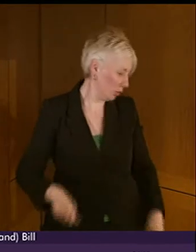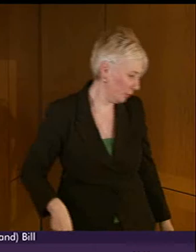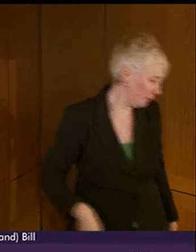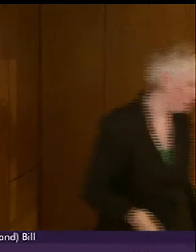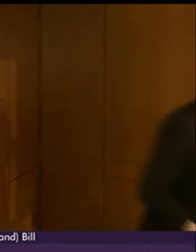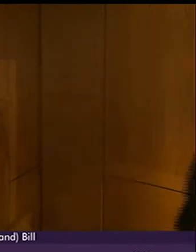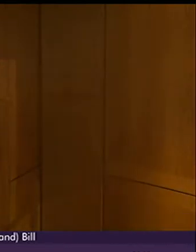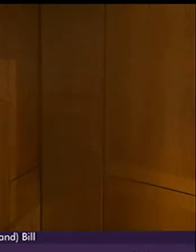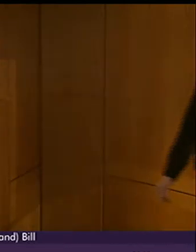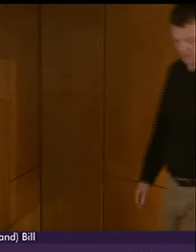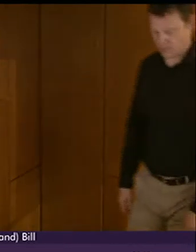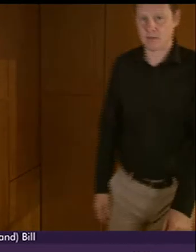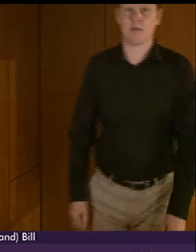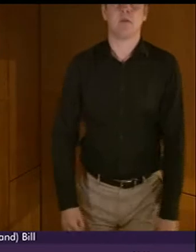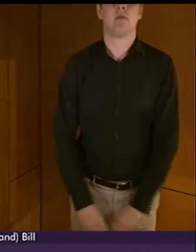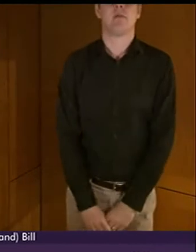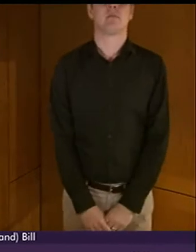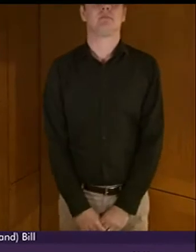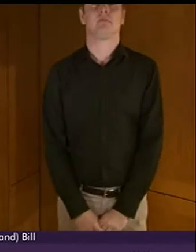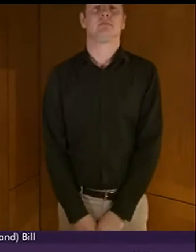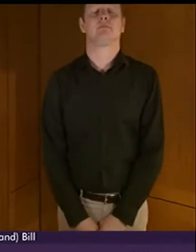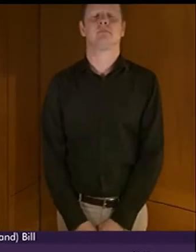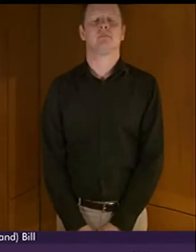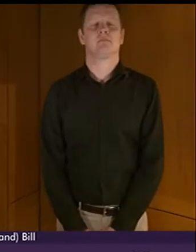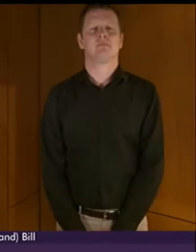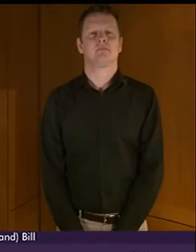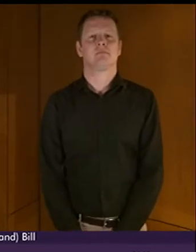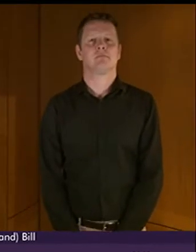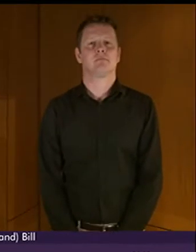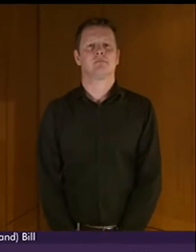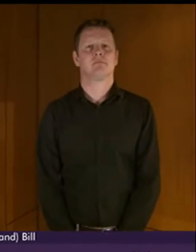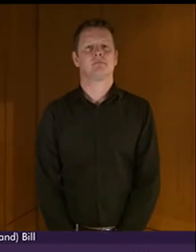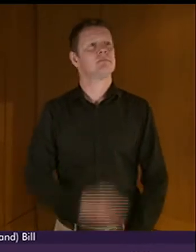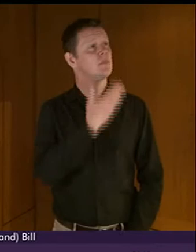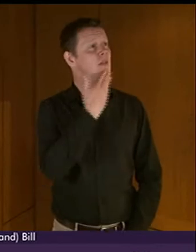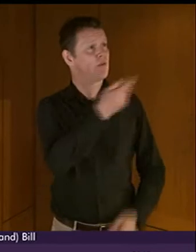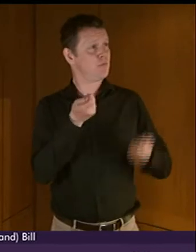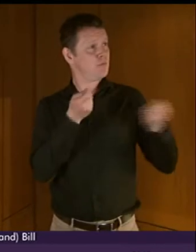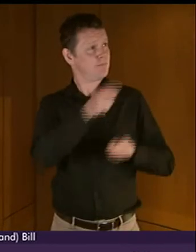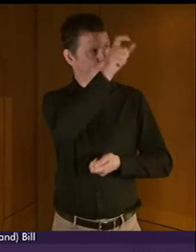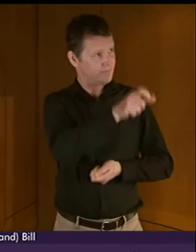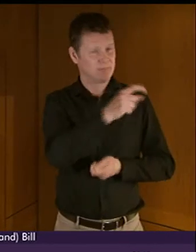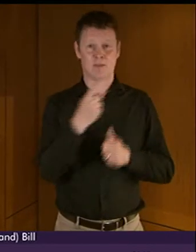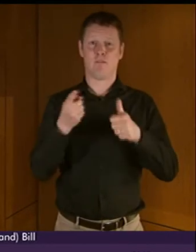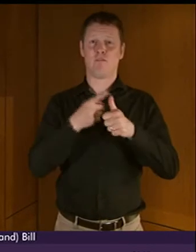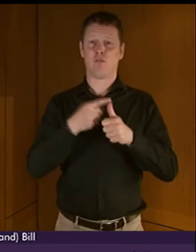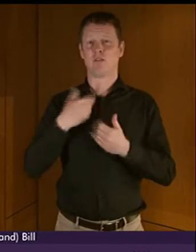very much, Presiding Officer. Can I first of all thank Mark Griffin for